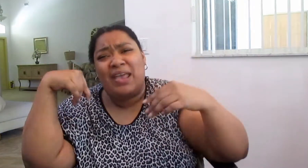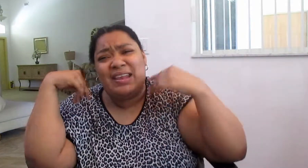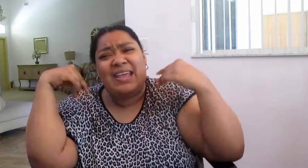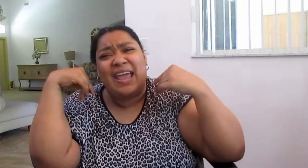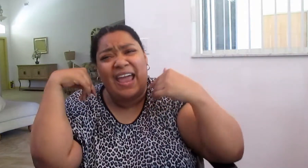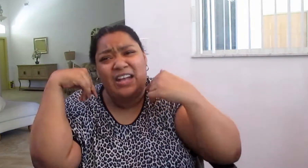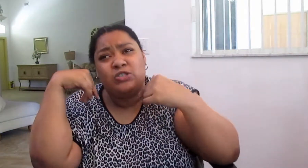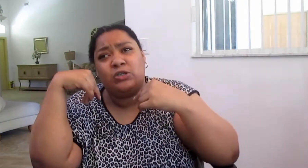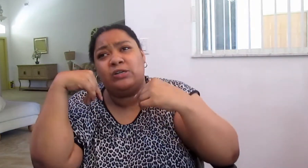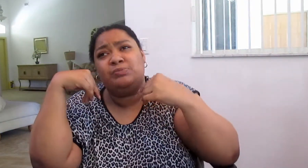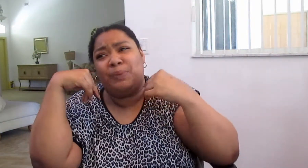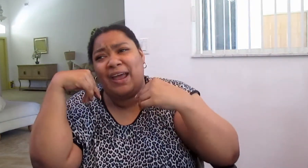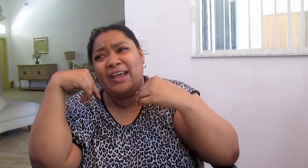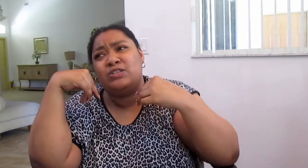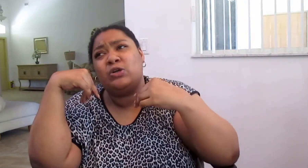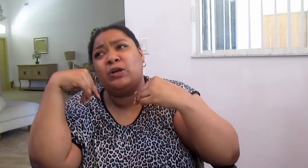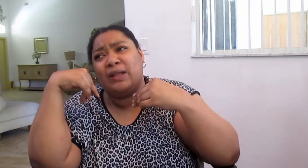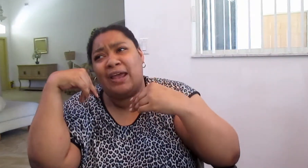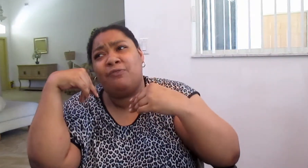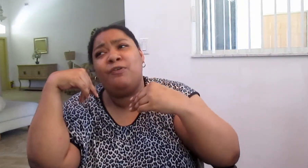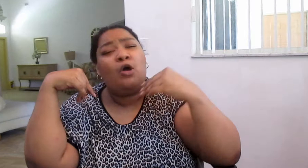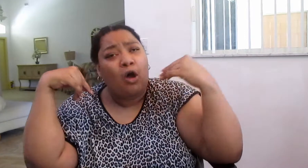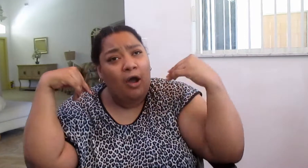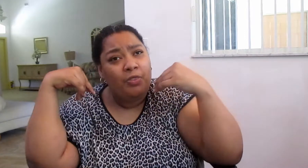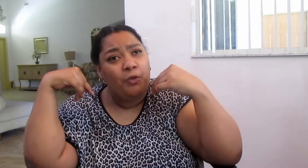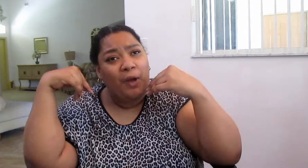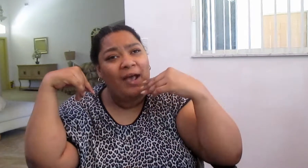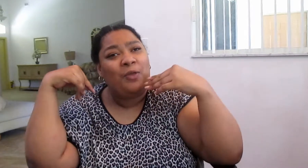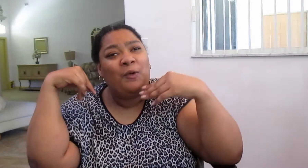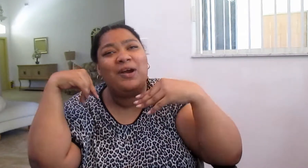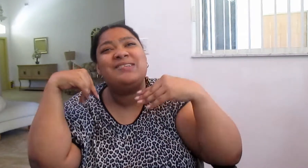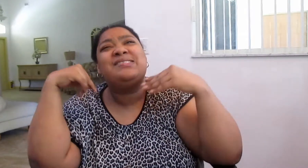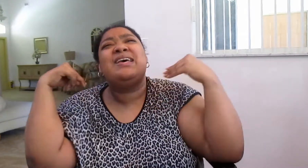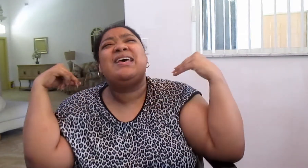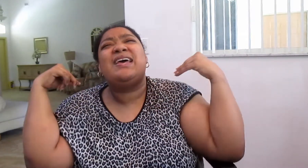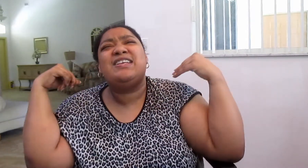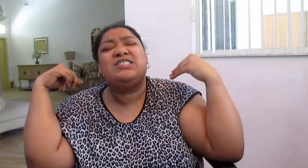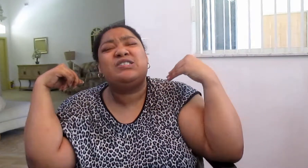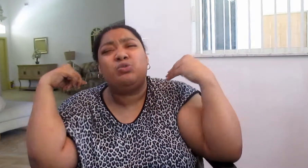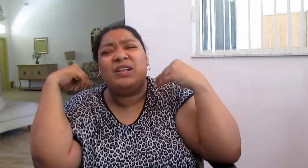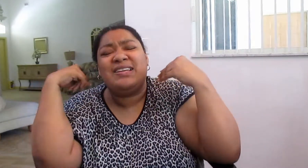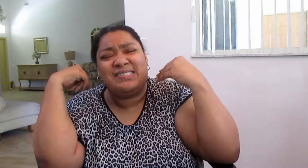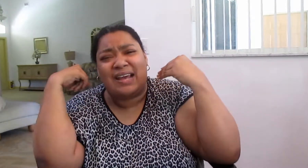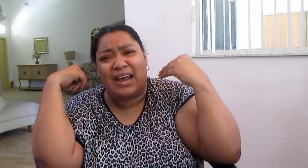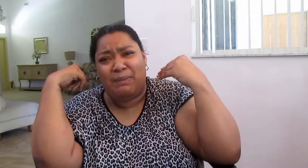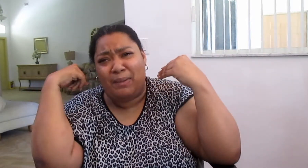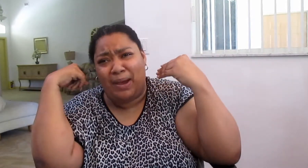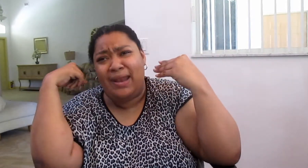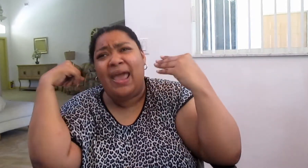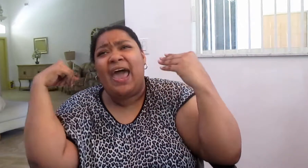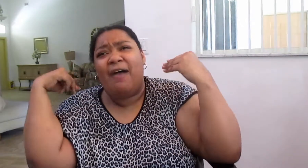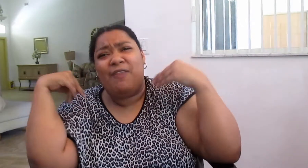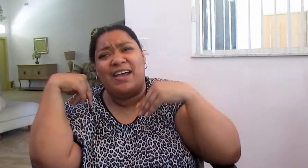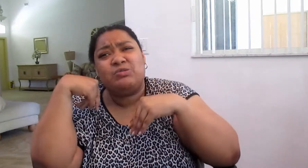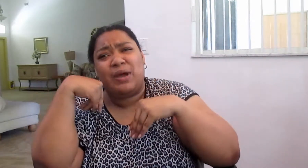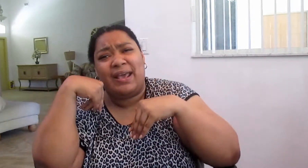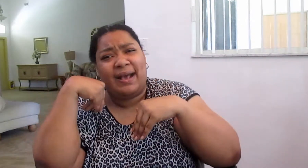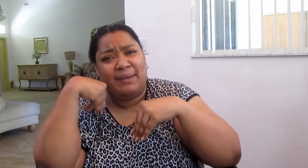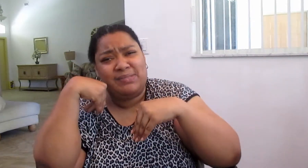way that he enters back into her life on the wild horse, it just really stuck out in my mind. And that's why it comes